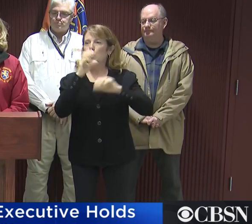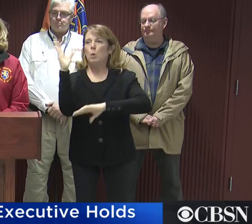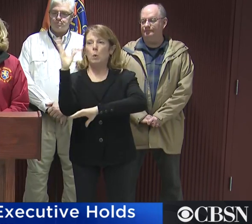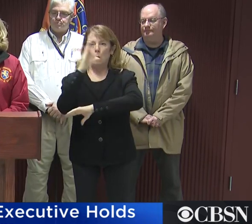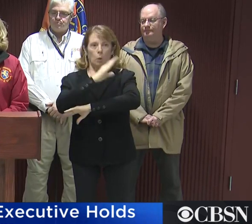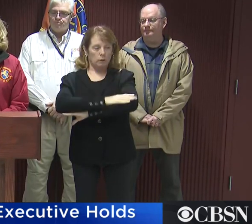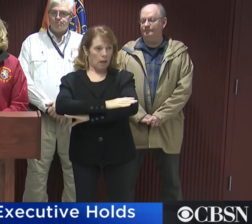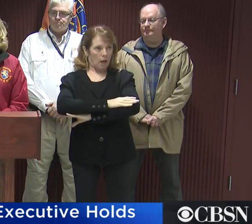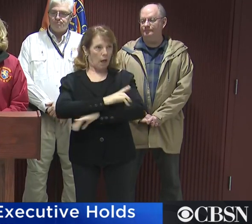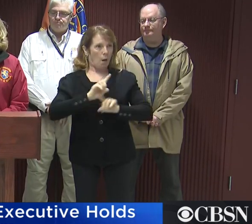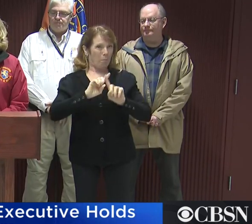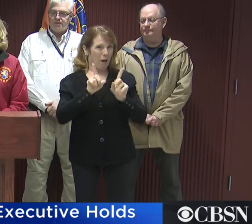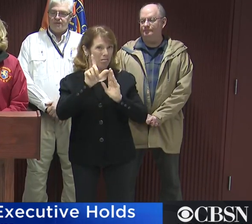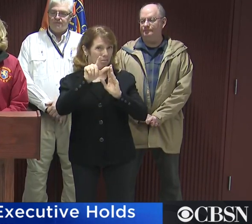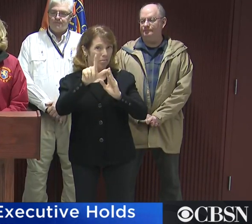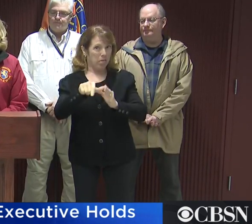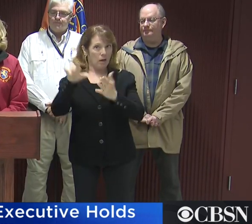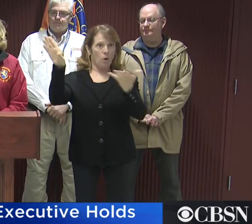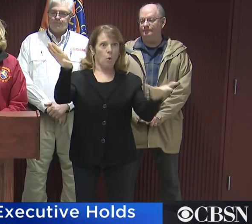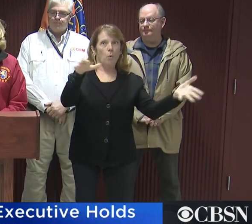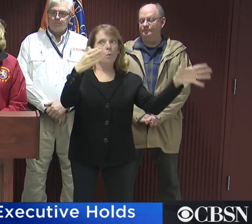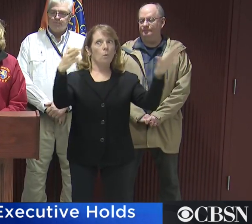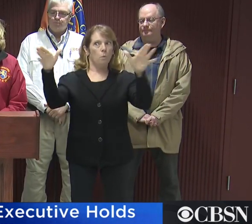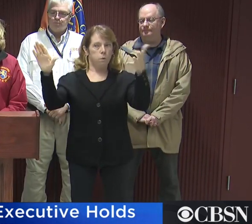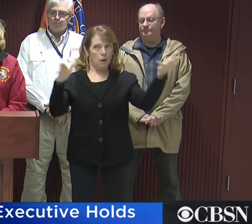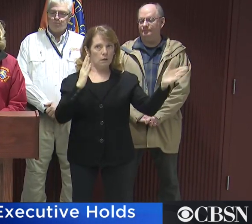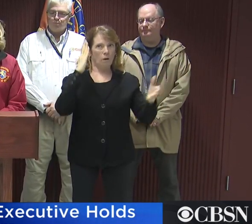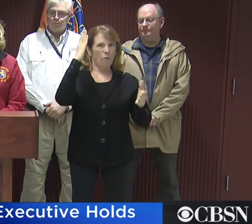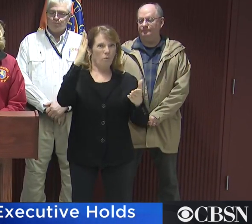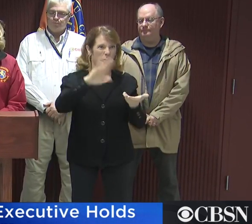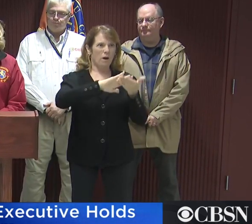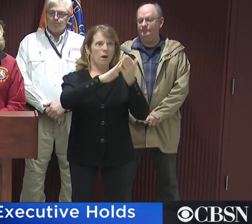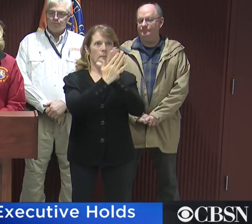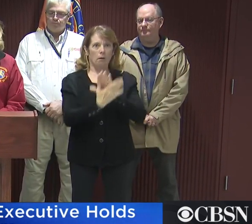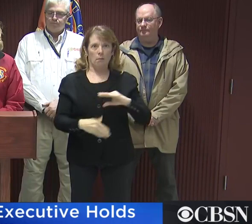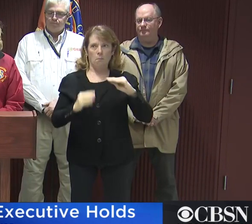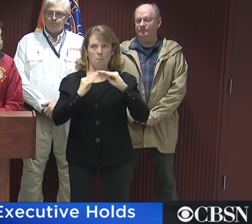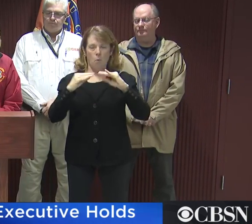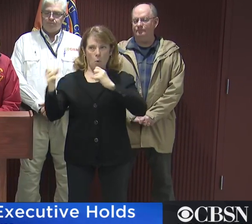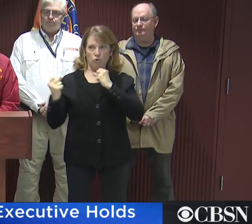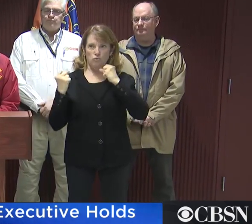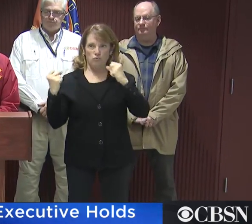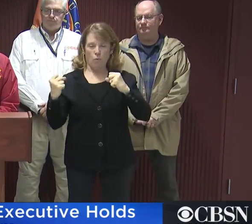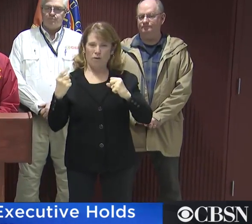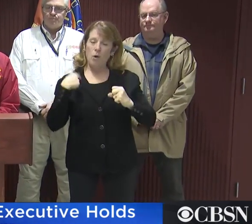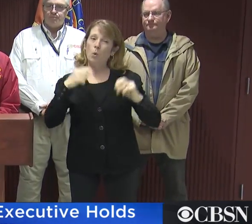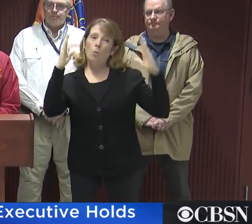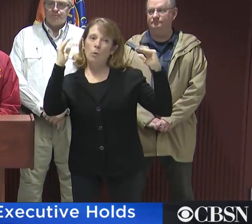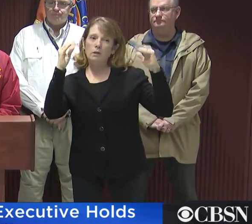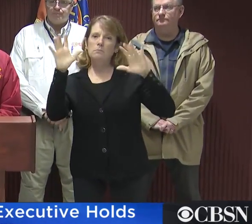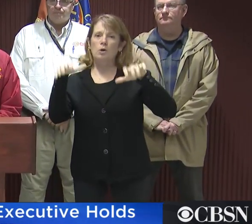primarily become more of a wind event as the afternoon continues. But we do expect the rain to continue following through tomorrow.